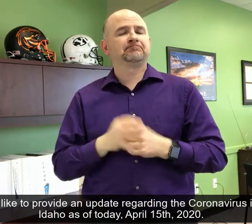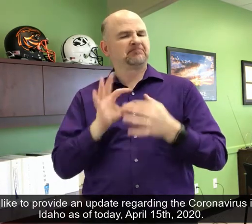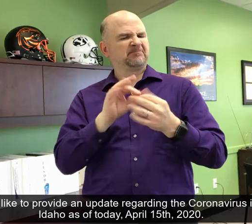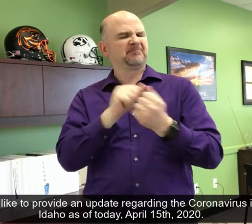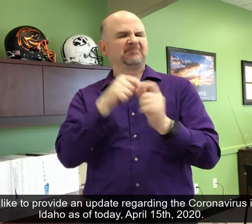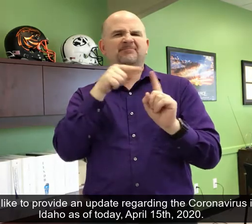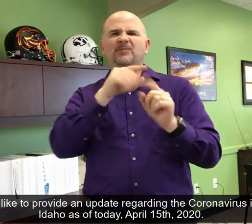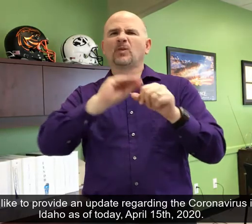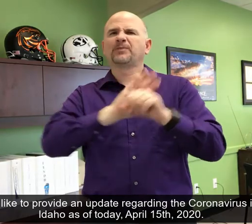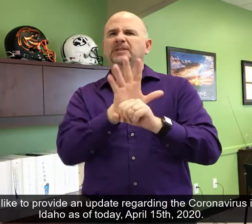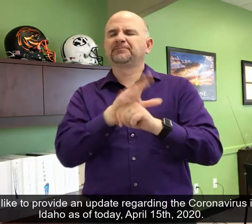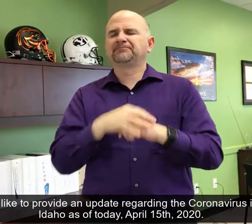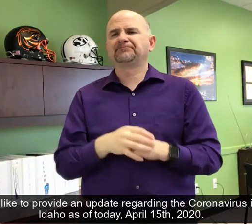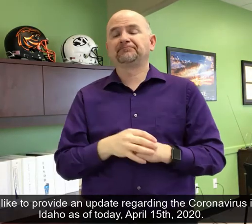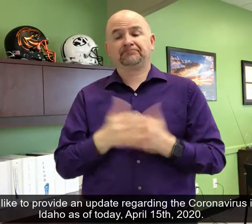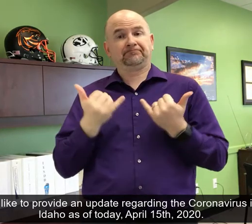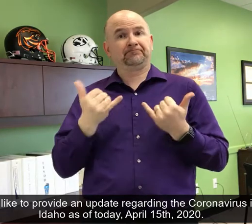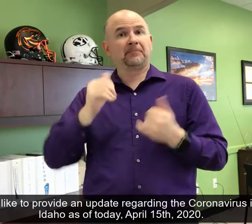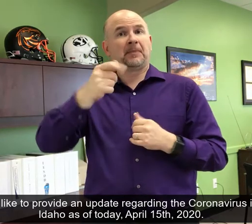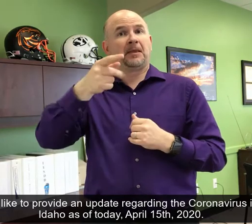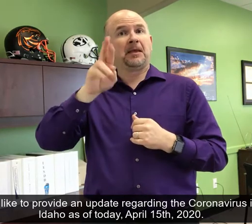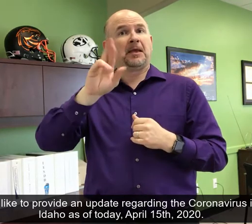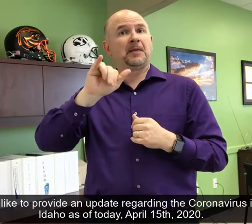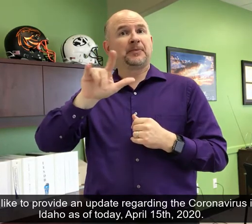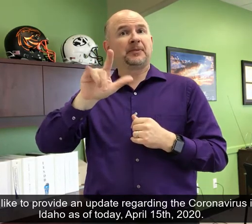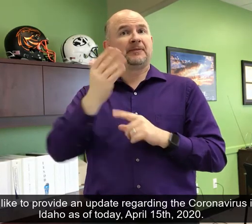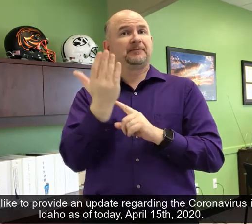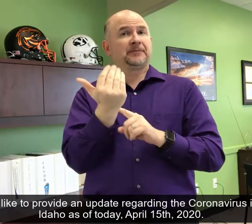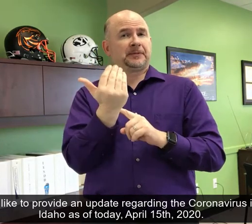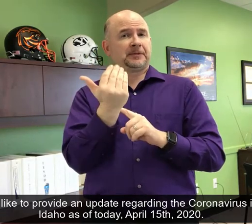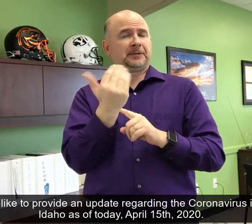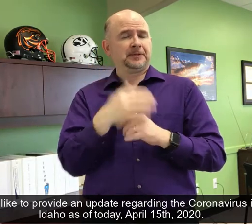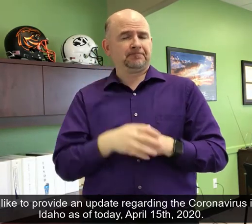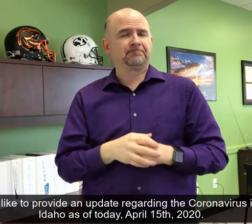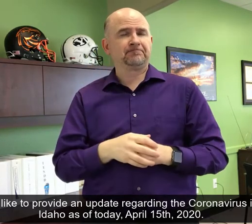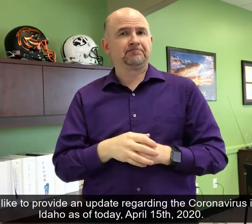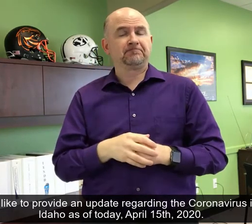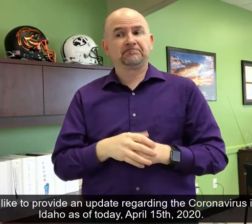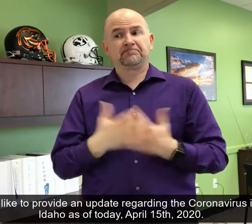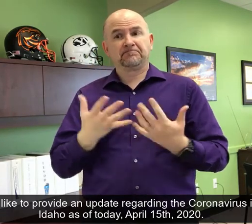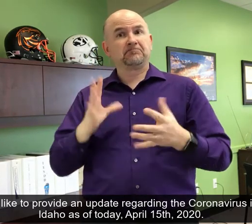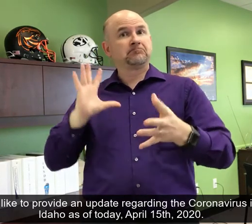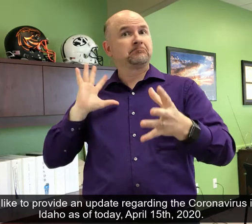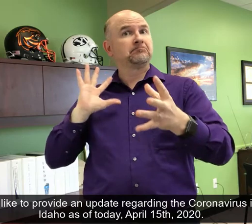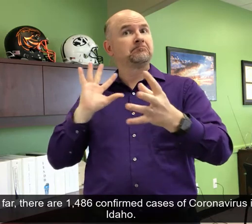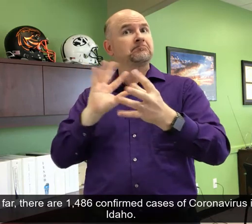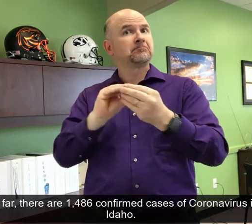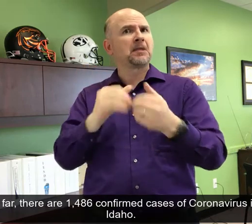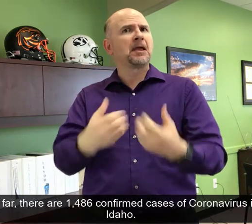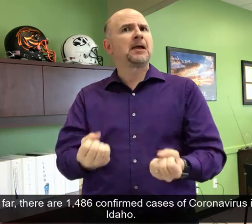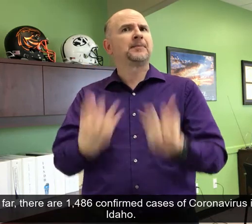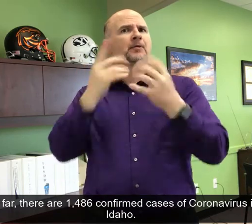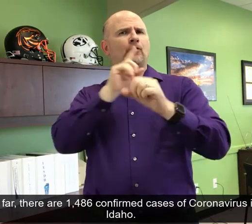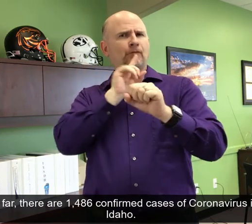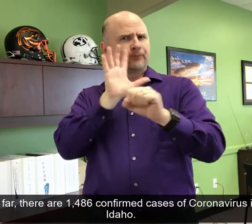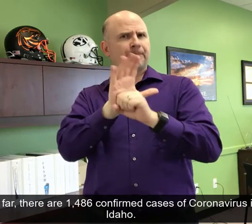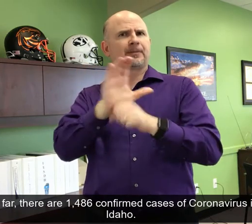an update regarding the coronavirus in Idaho as of today, April 15, 2020. So far, there are 1